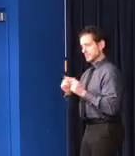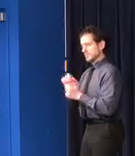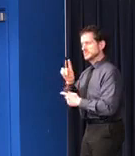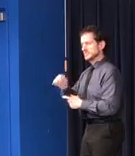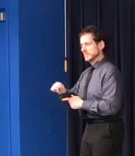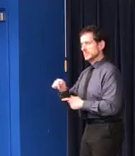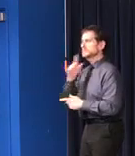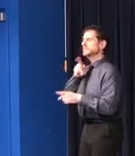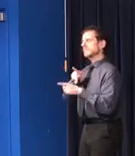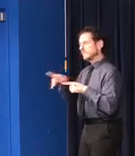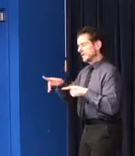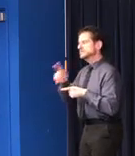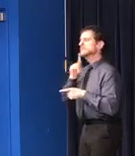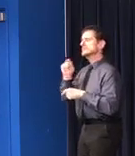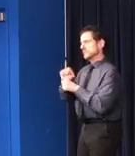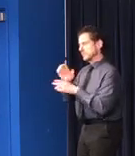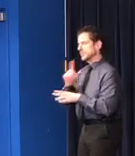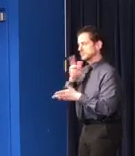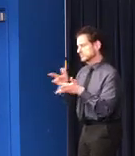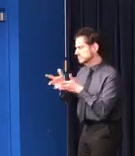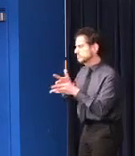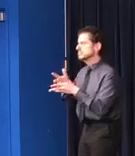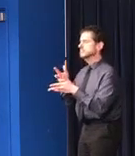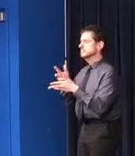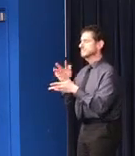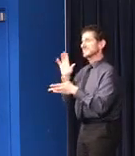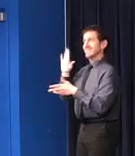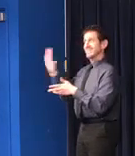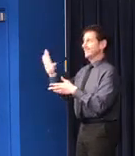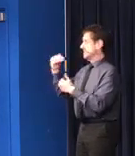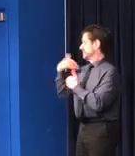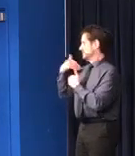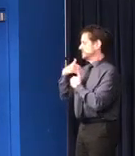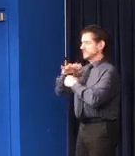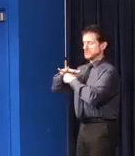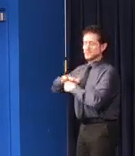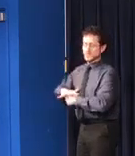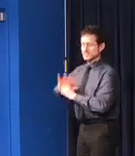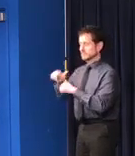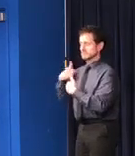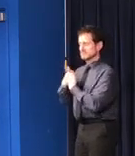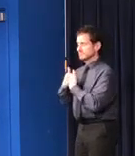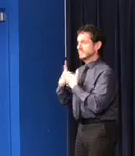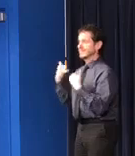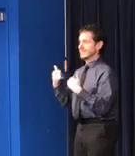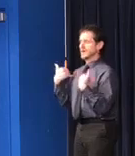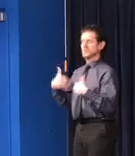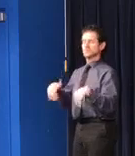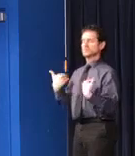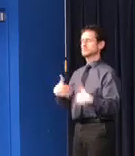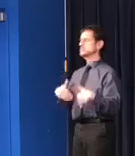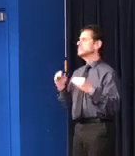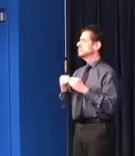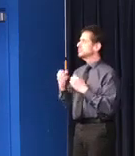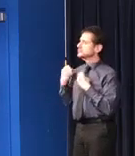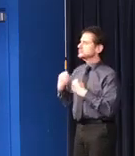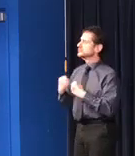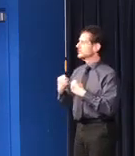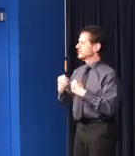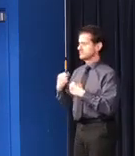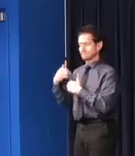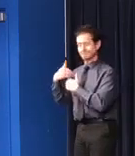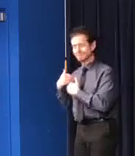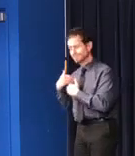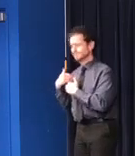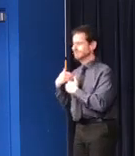other frontline employees whose often stressful, sometimes challenging work is even more intense during this public health emergency.